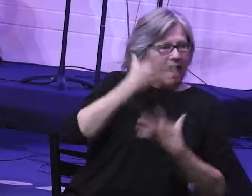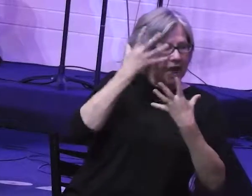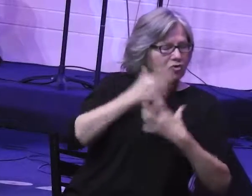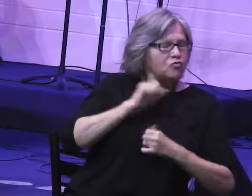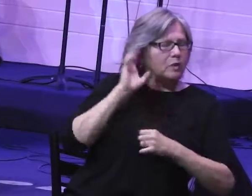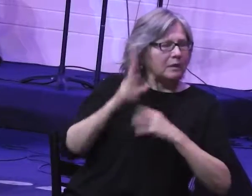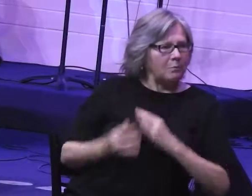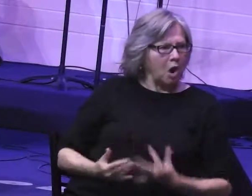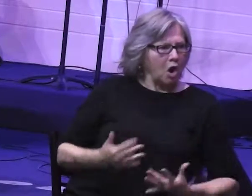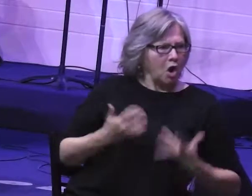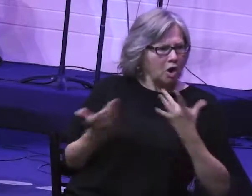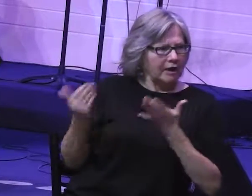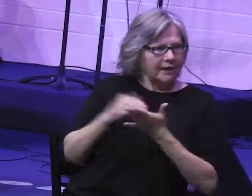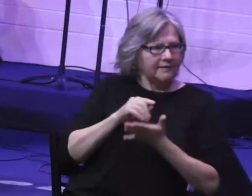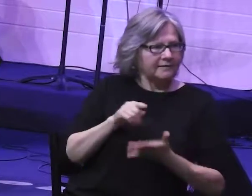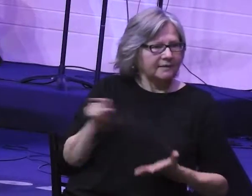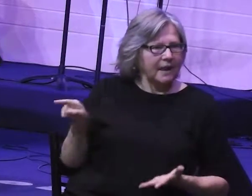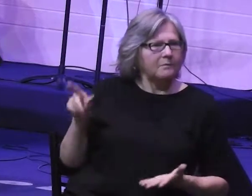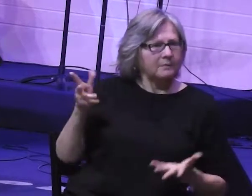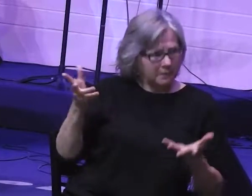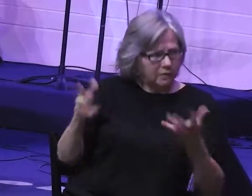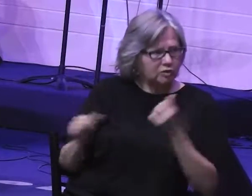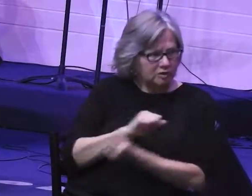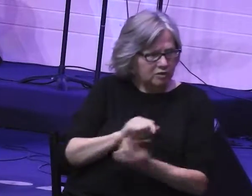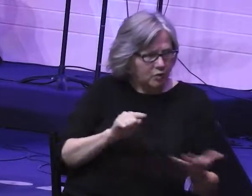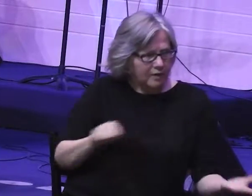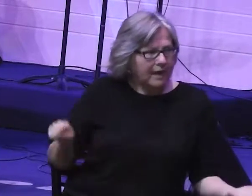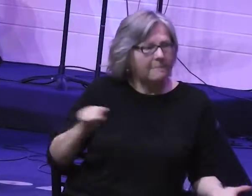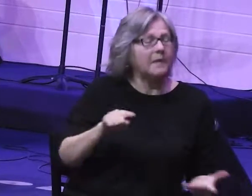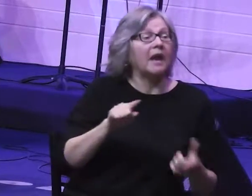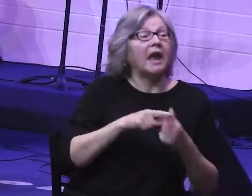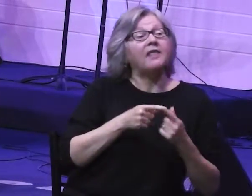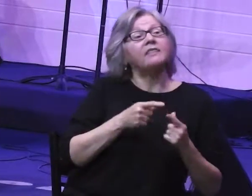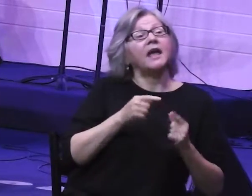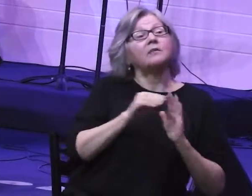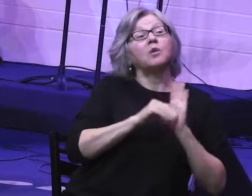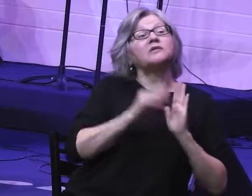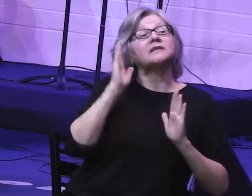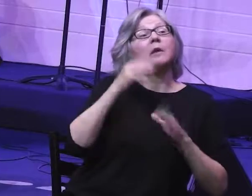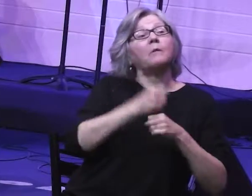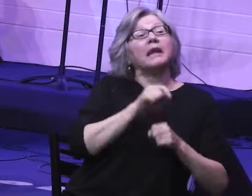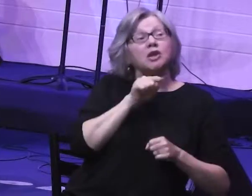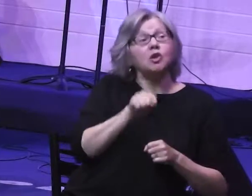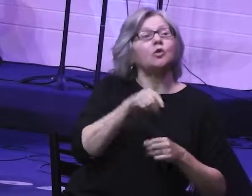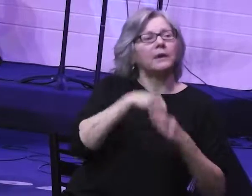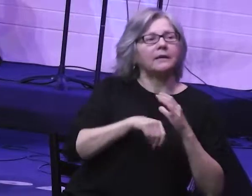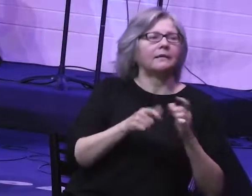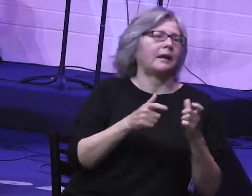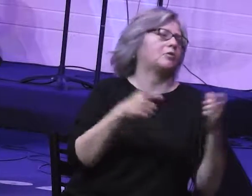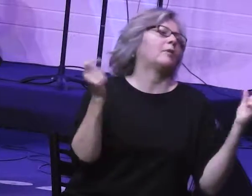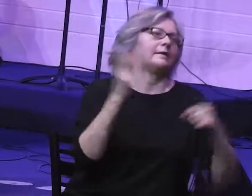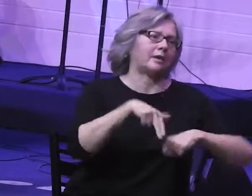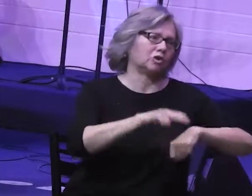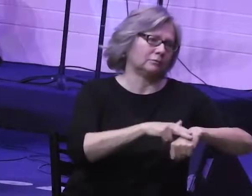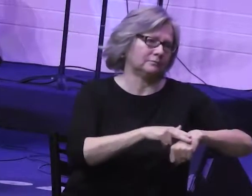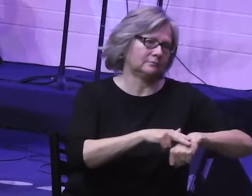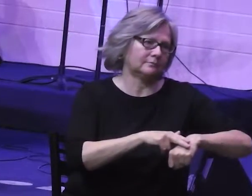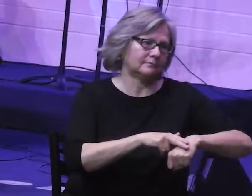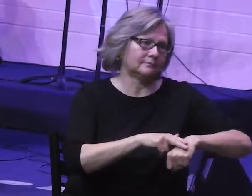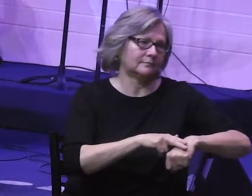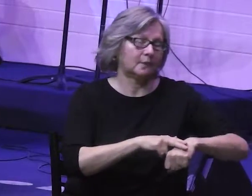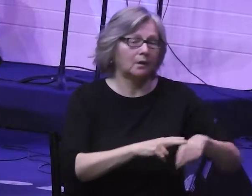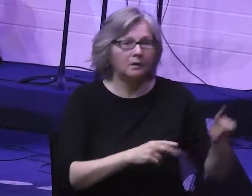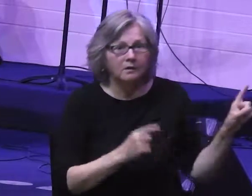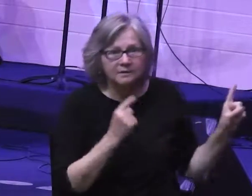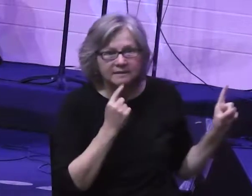against them and that I may destroy them. And then I'll make you into a great nation. So you